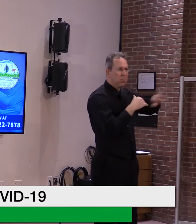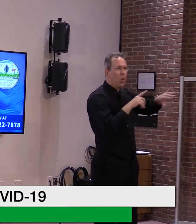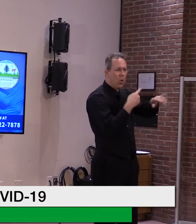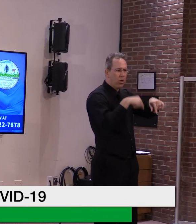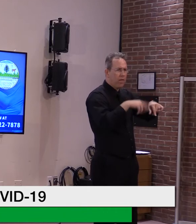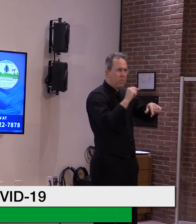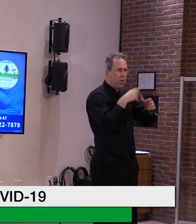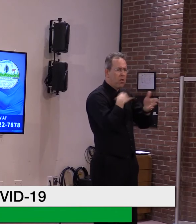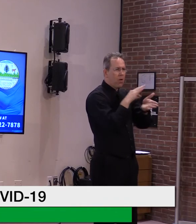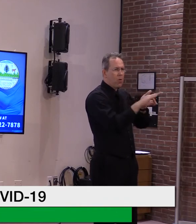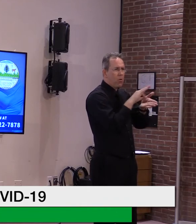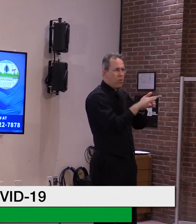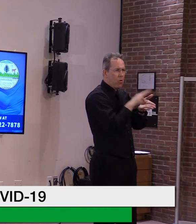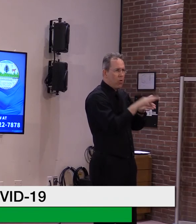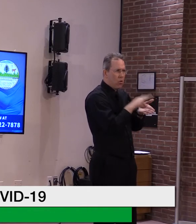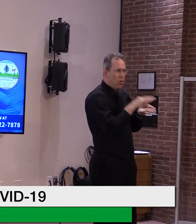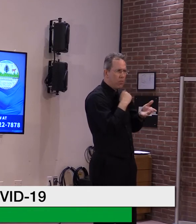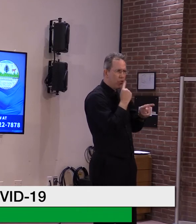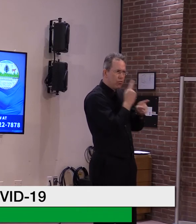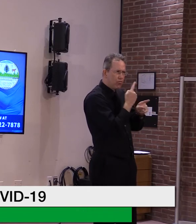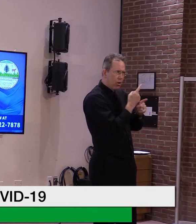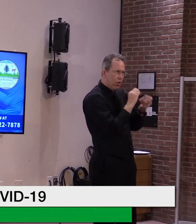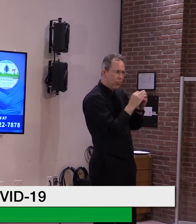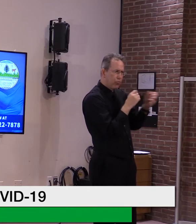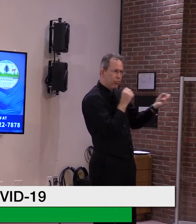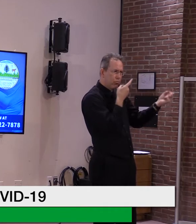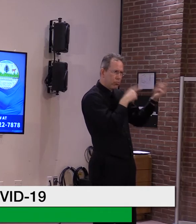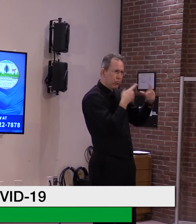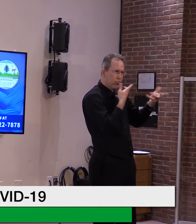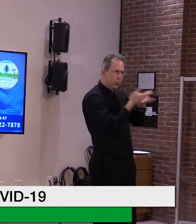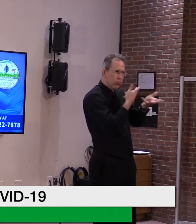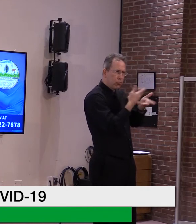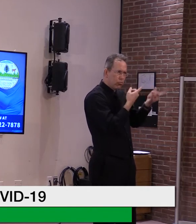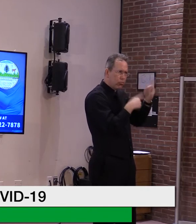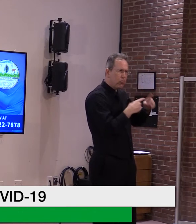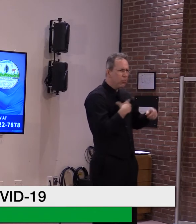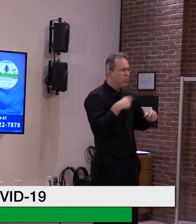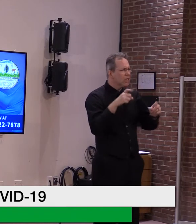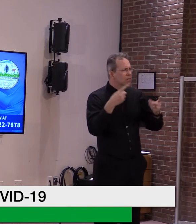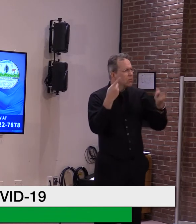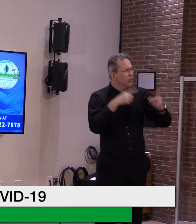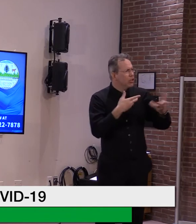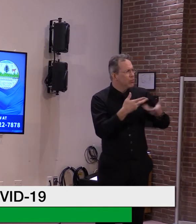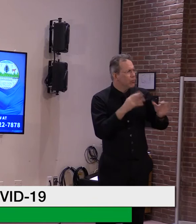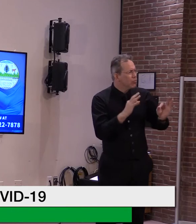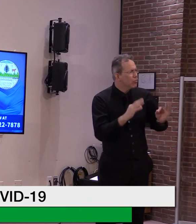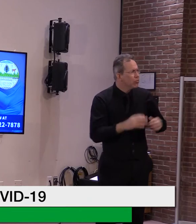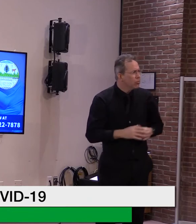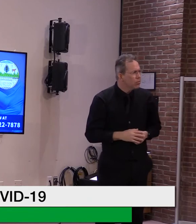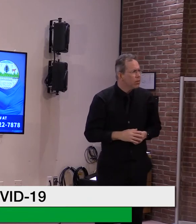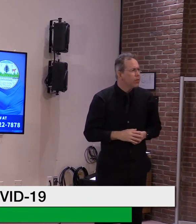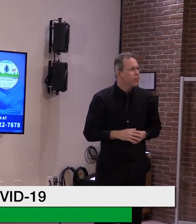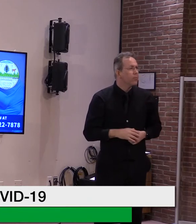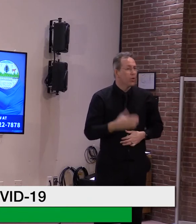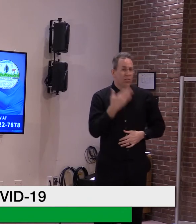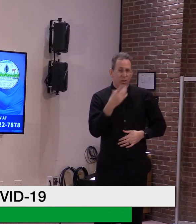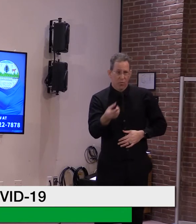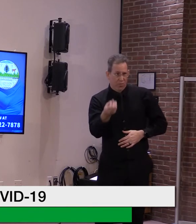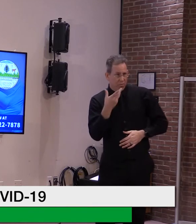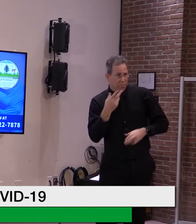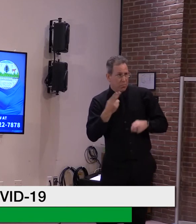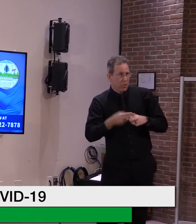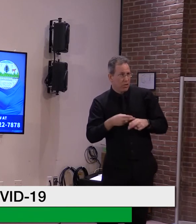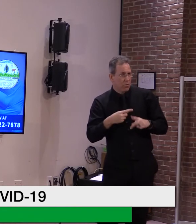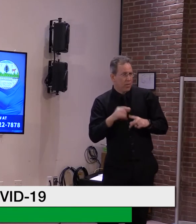have a relationship with them. I think, I think we just, the one thing that you pointed out, Mike, is